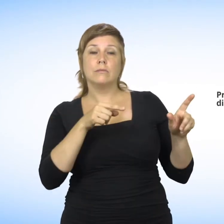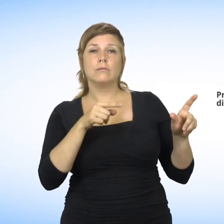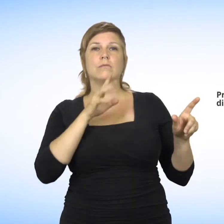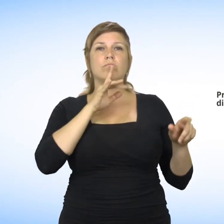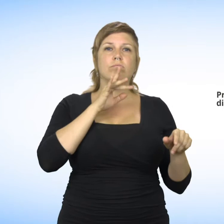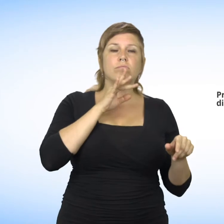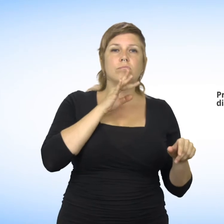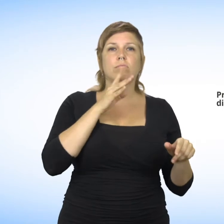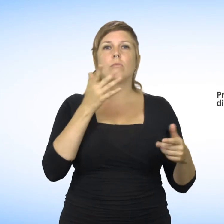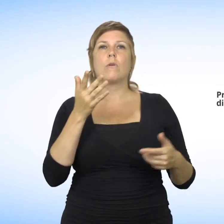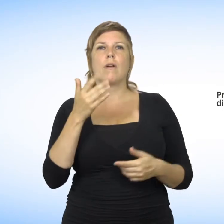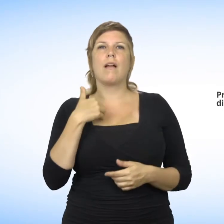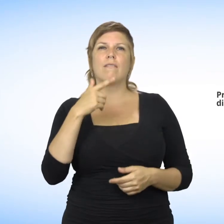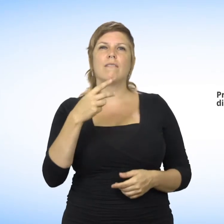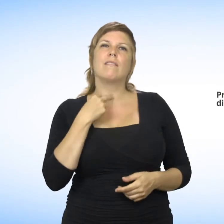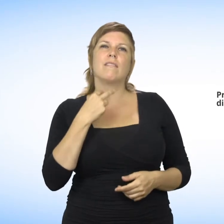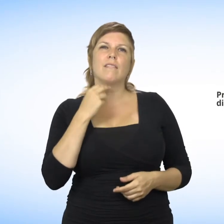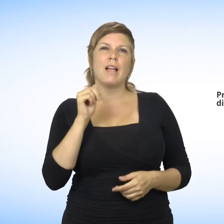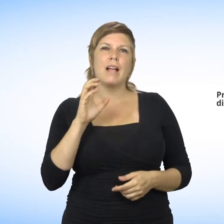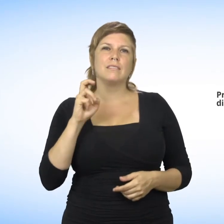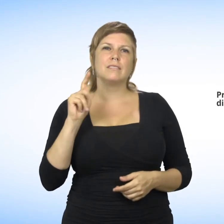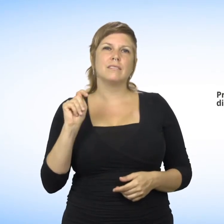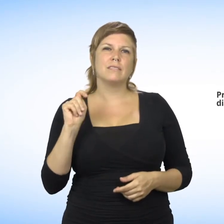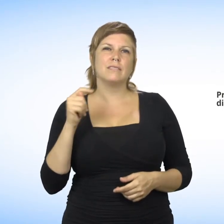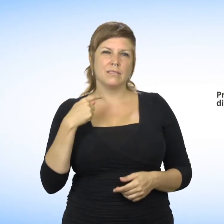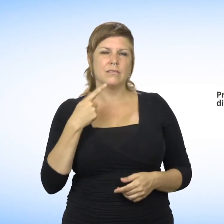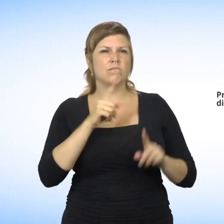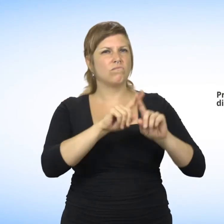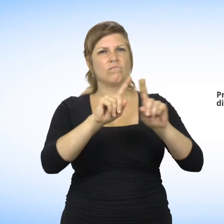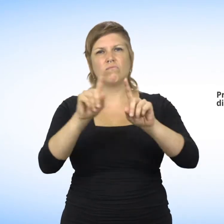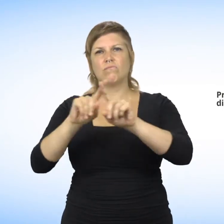This means that you cannot be treated differently because of the language you speak or your accent.